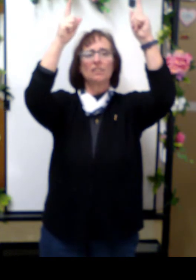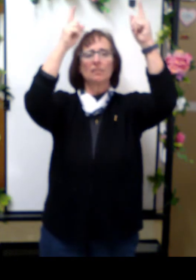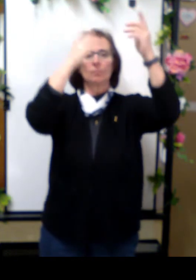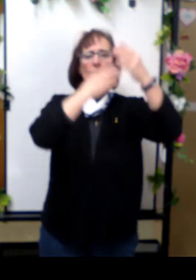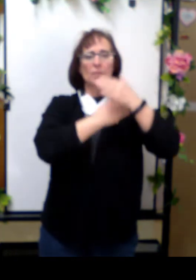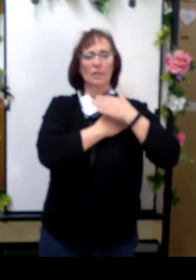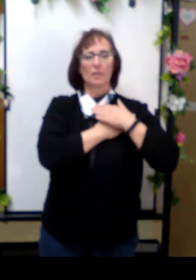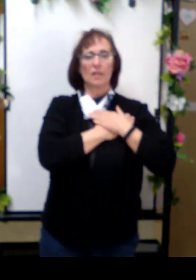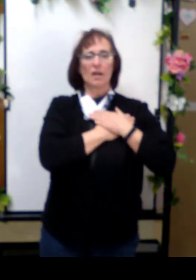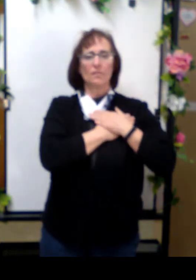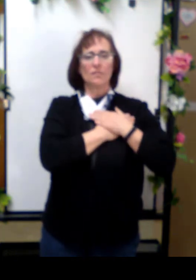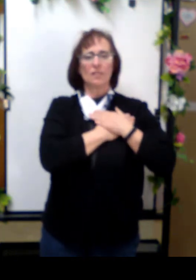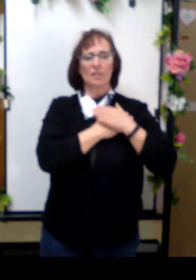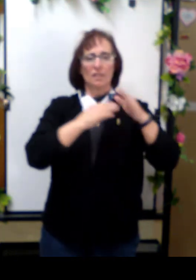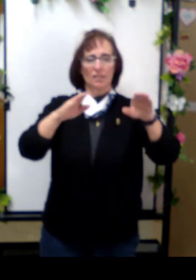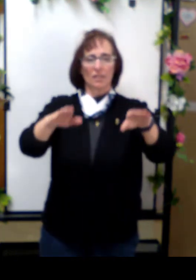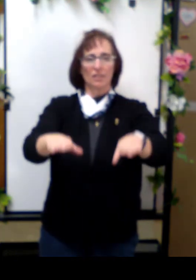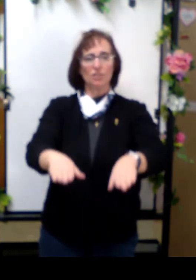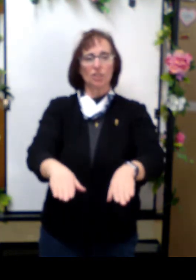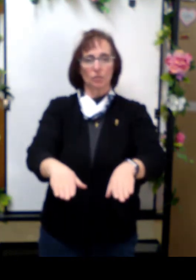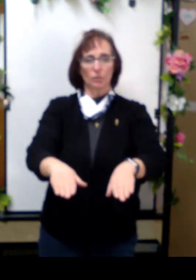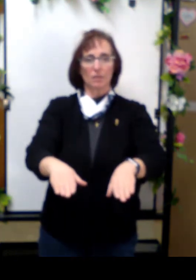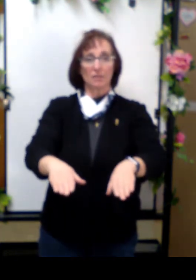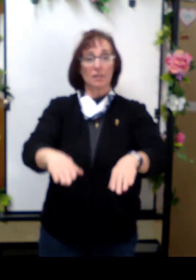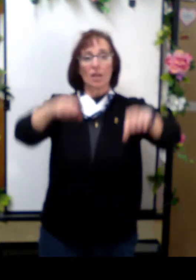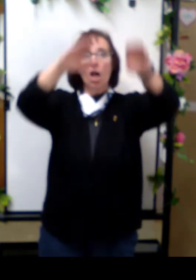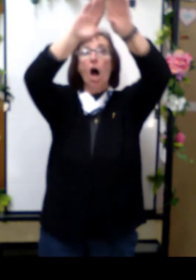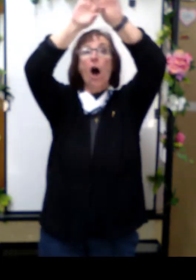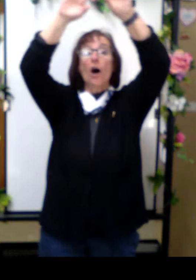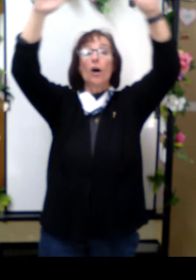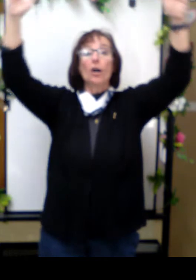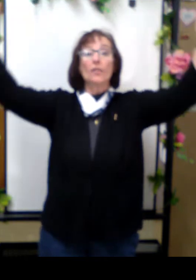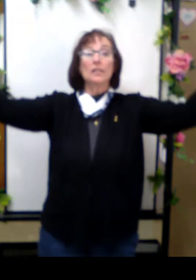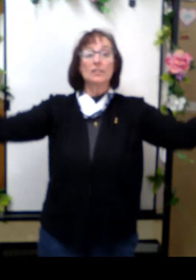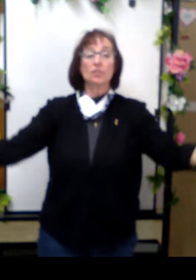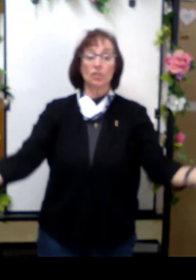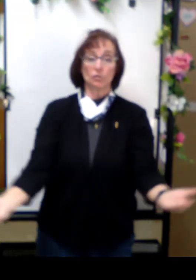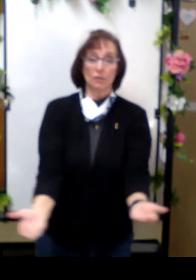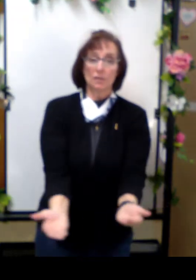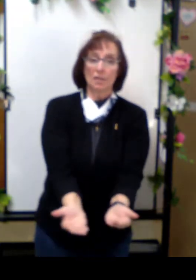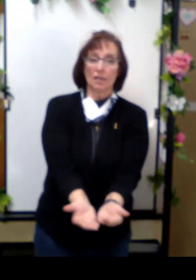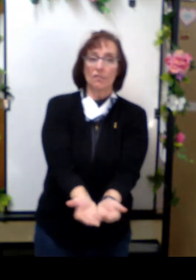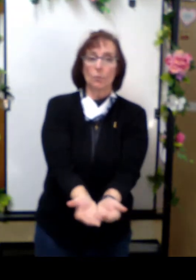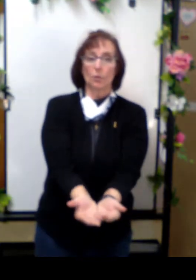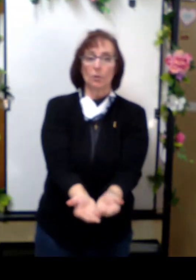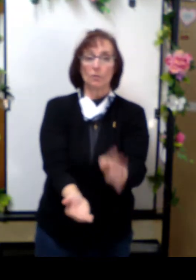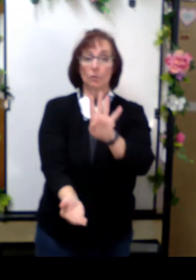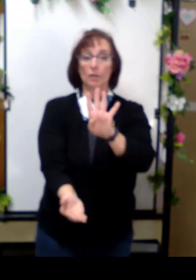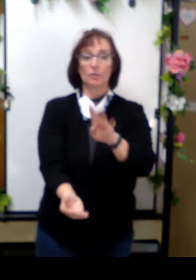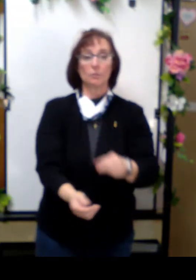loves the little children. All the little children of the world. More colors,